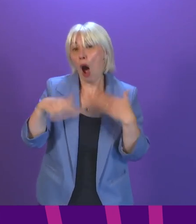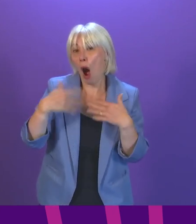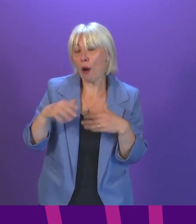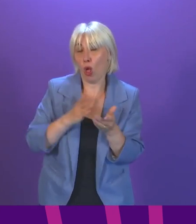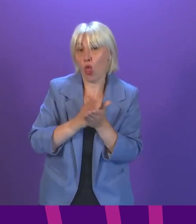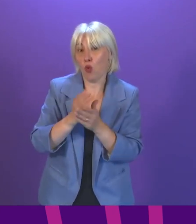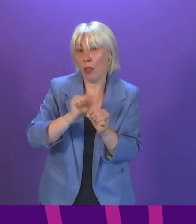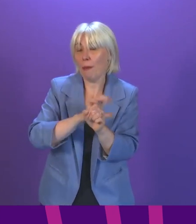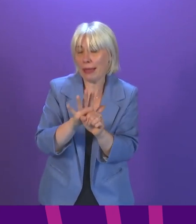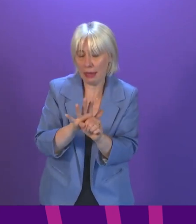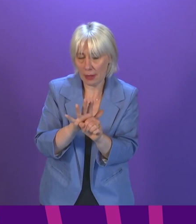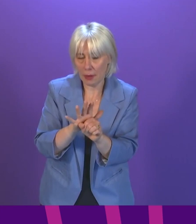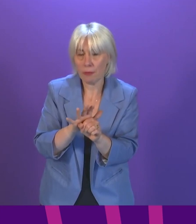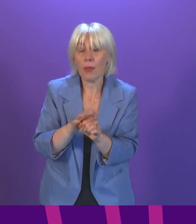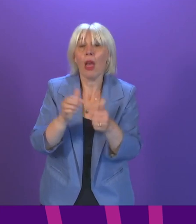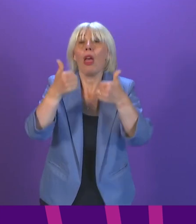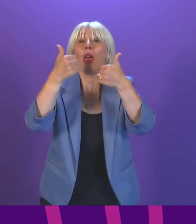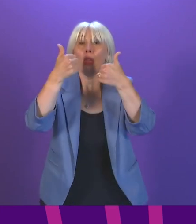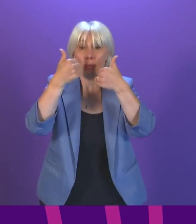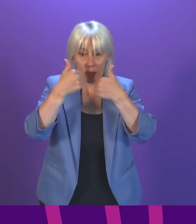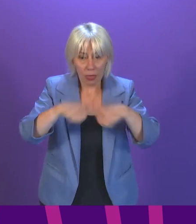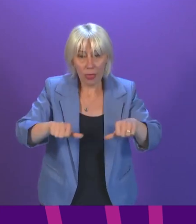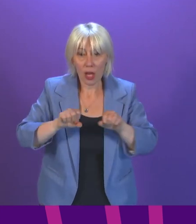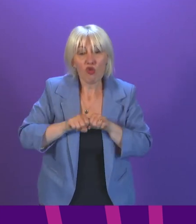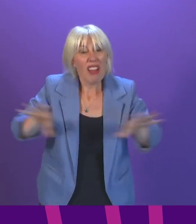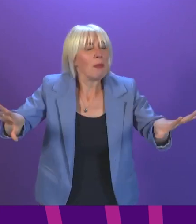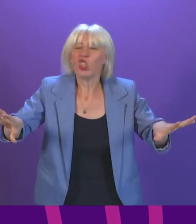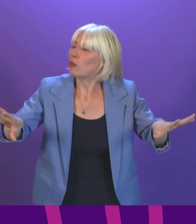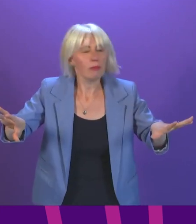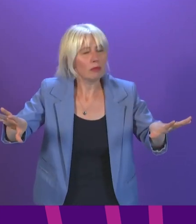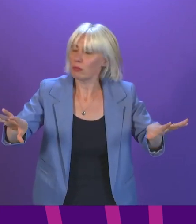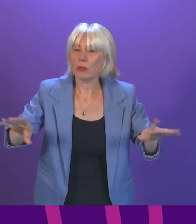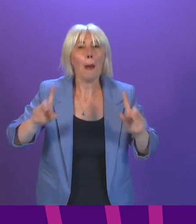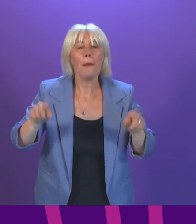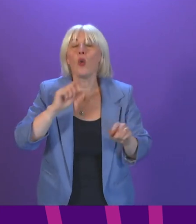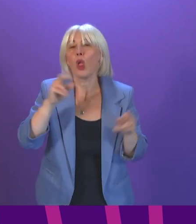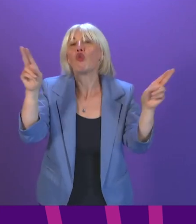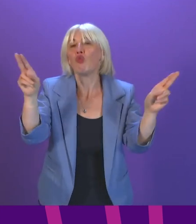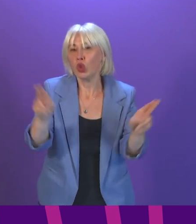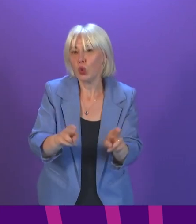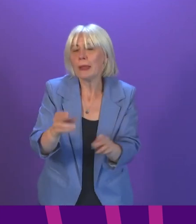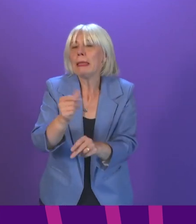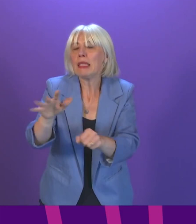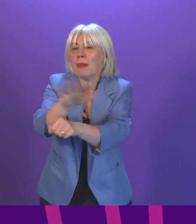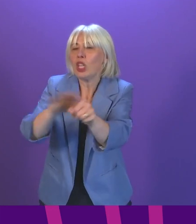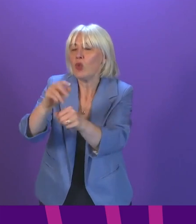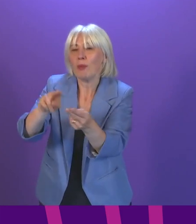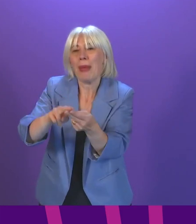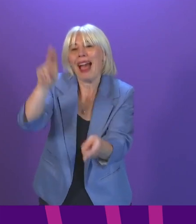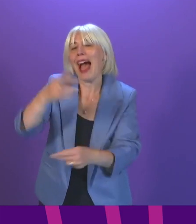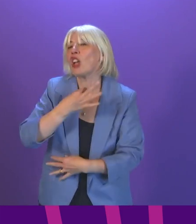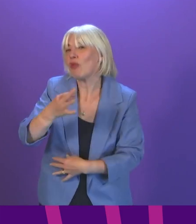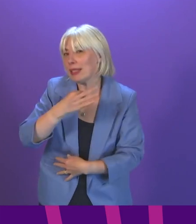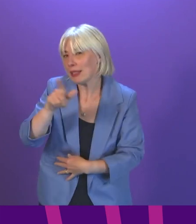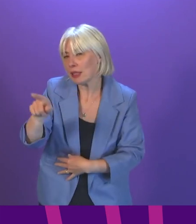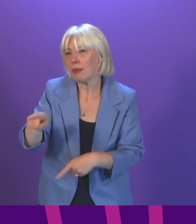pandemic. It will not eradicate transmission completely, but it will help to reduce it in some higher-risk settings, and it will also